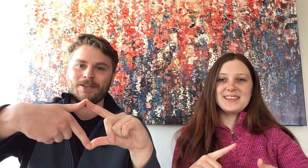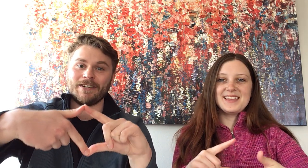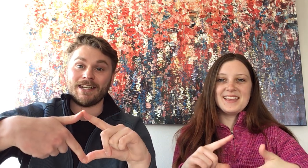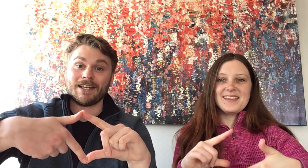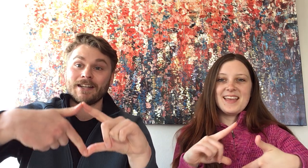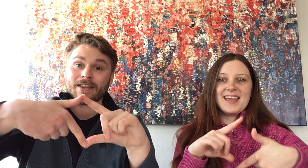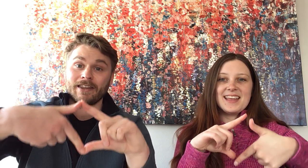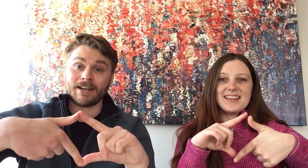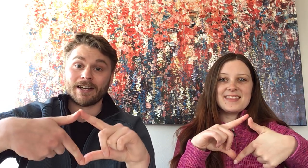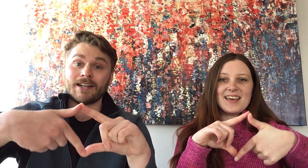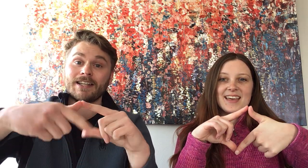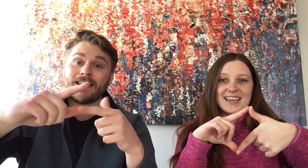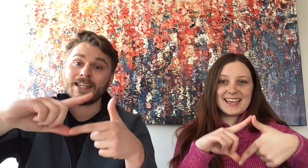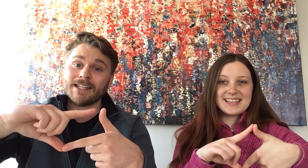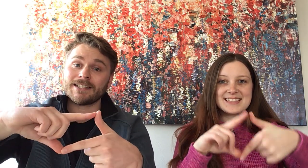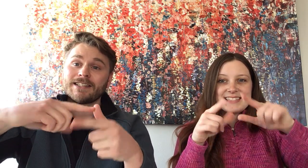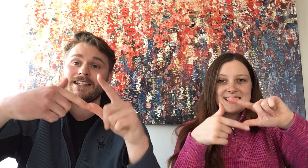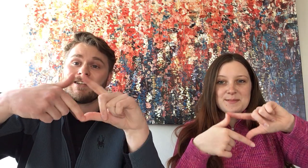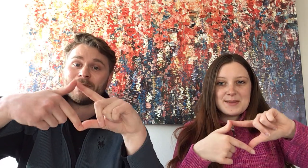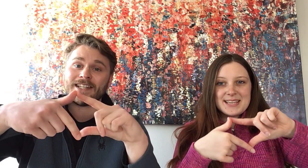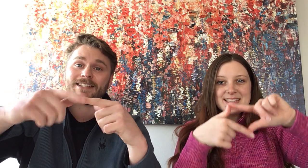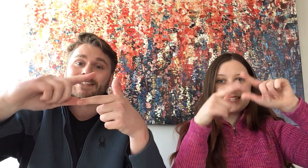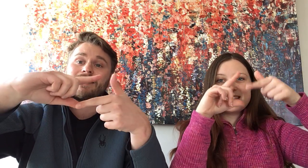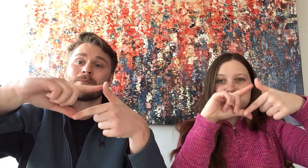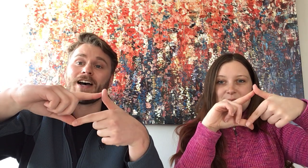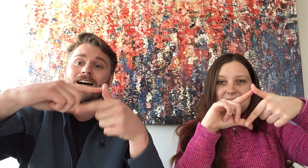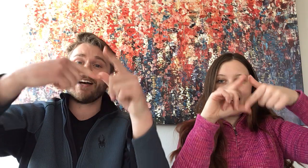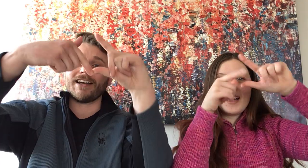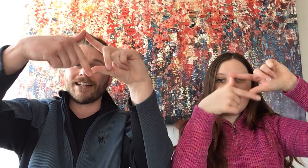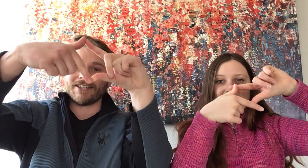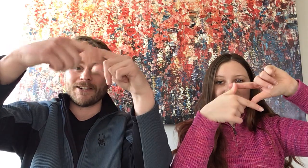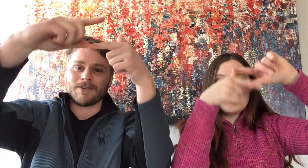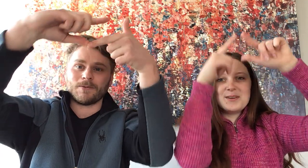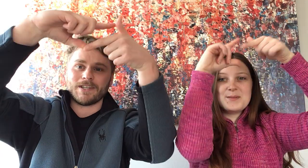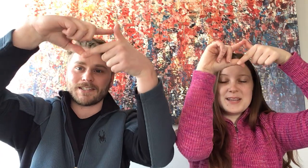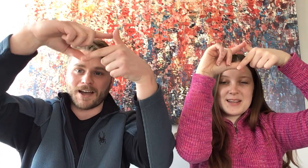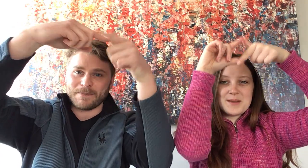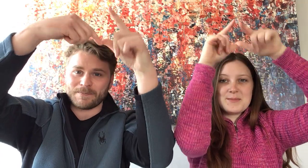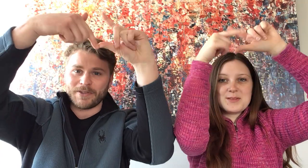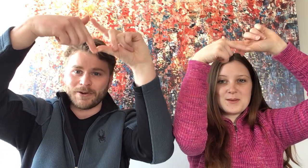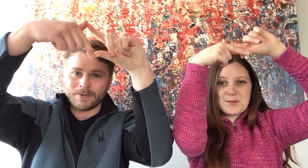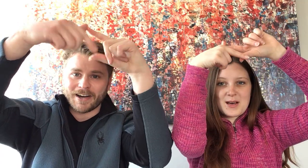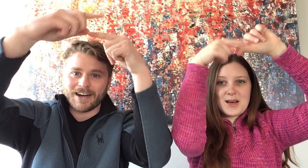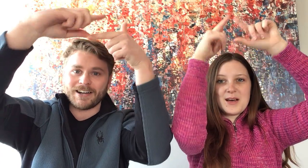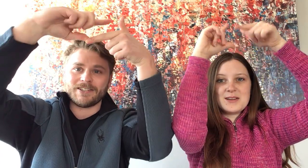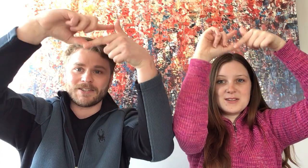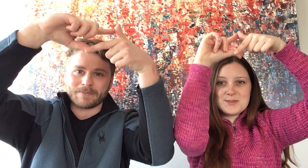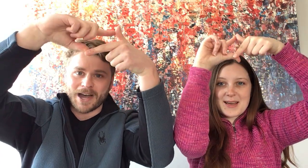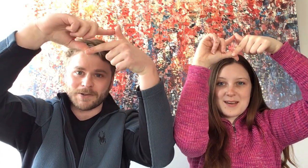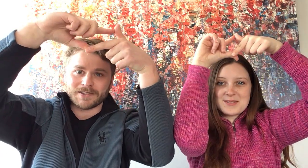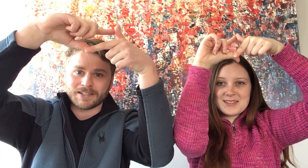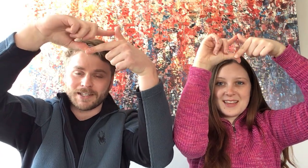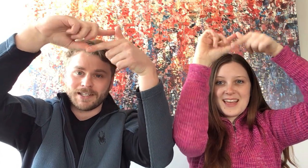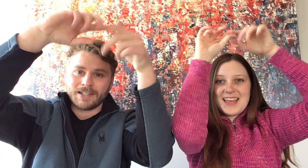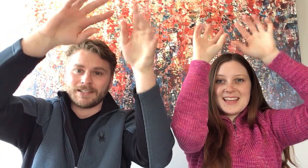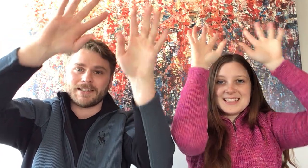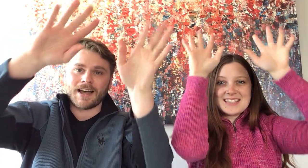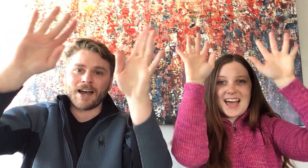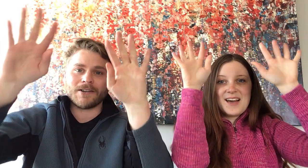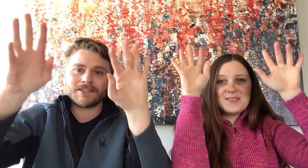three. The Itsy Bitsy Spider went up the water spout. Down